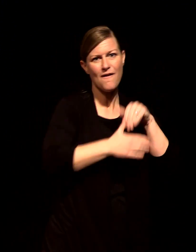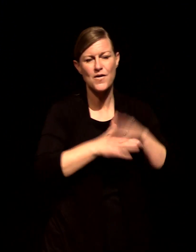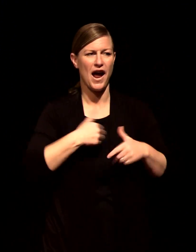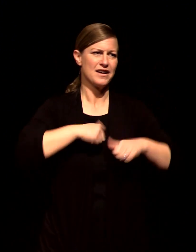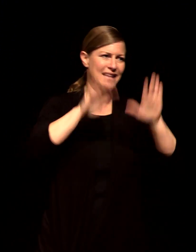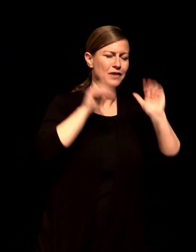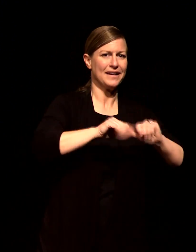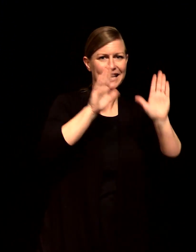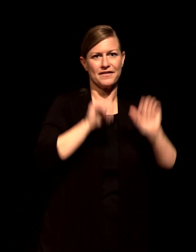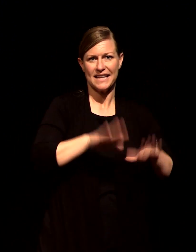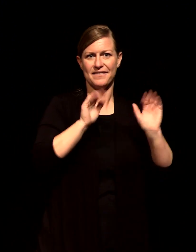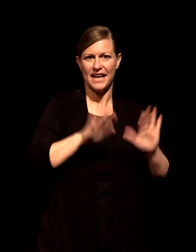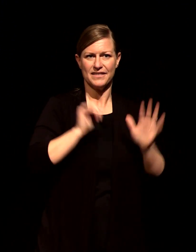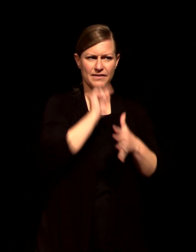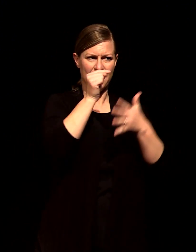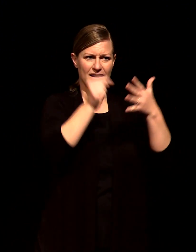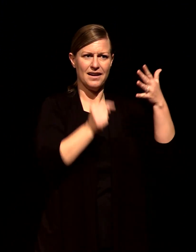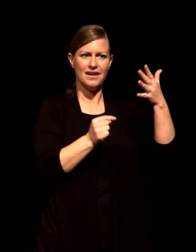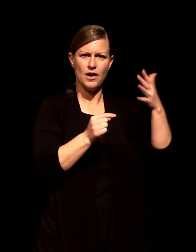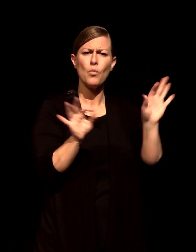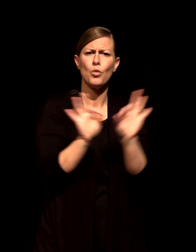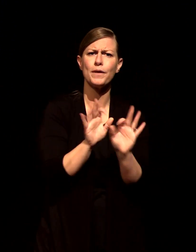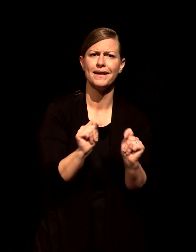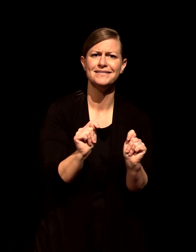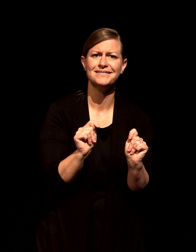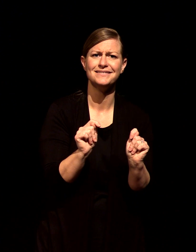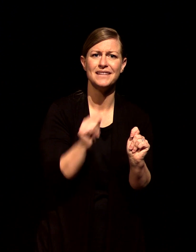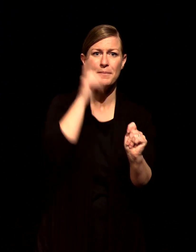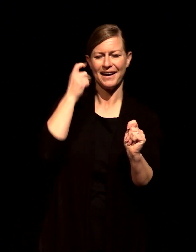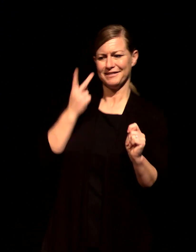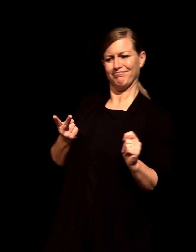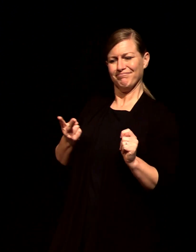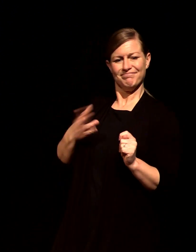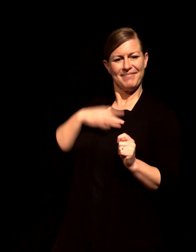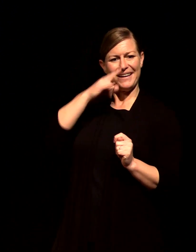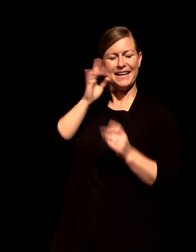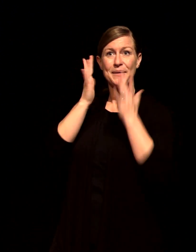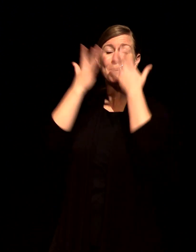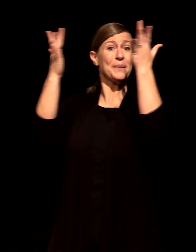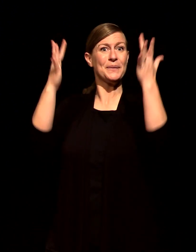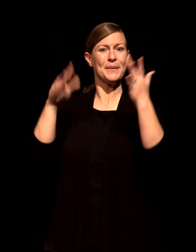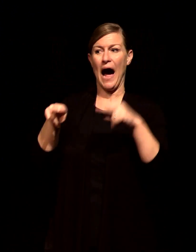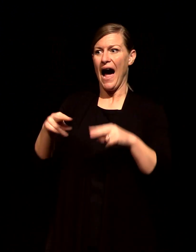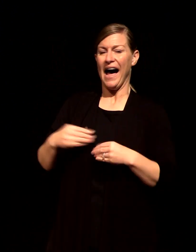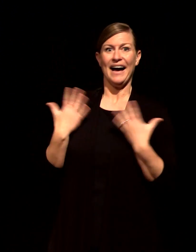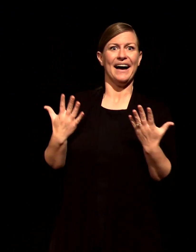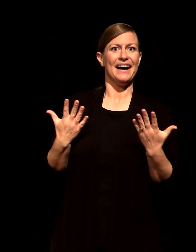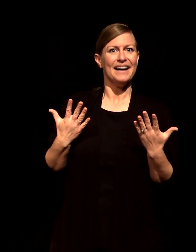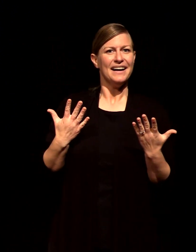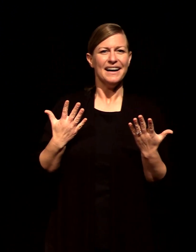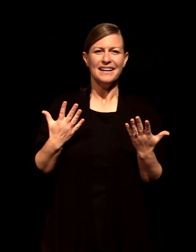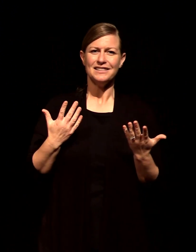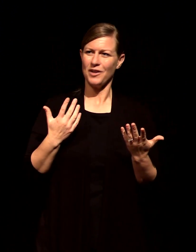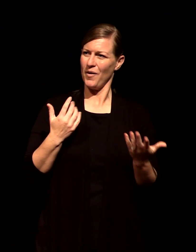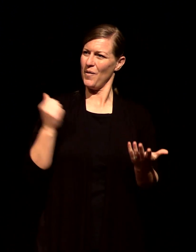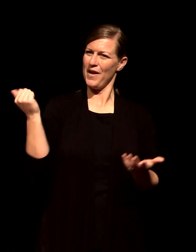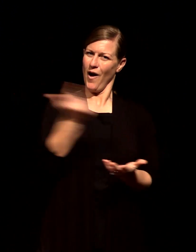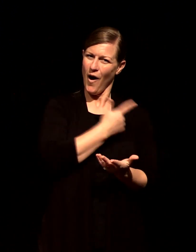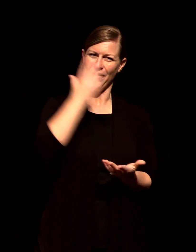business of joy and we all understand those moments right those moments that we have these kind of two conflicting things we've got the